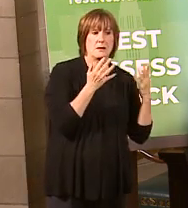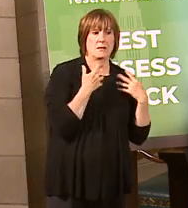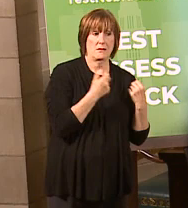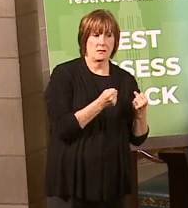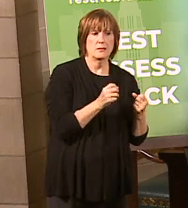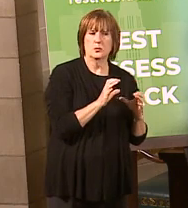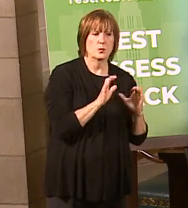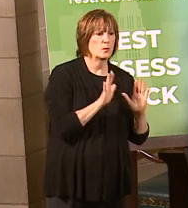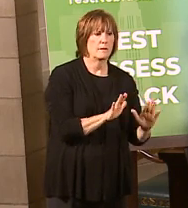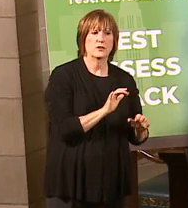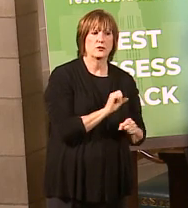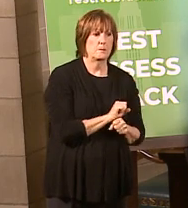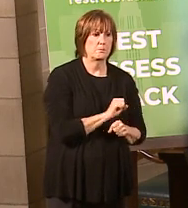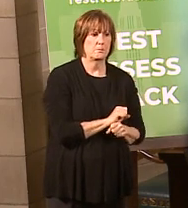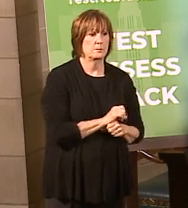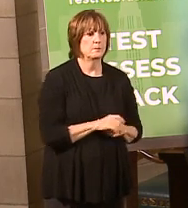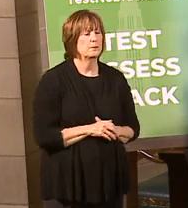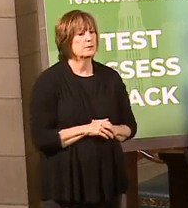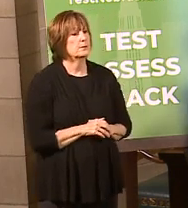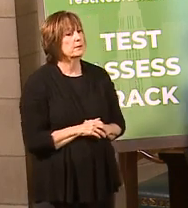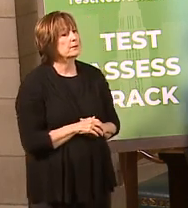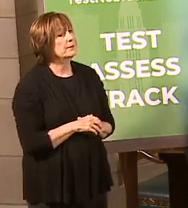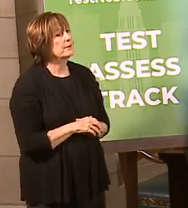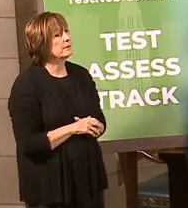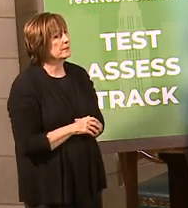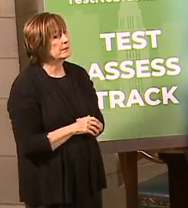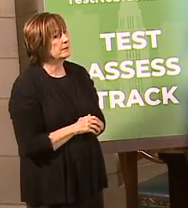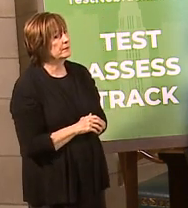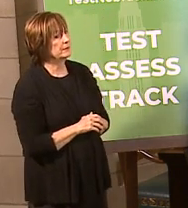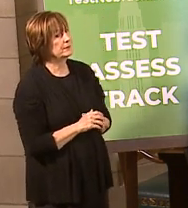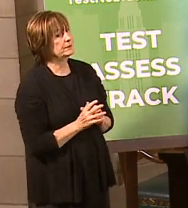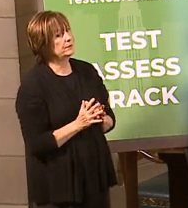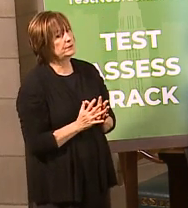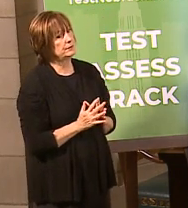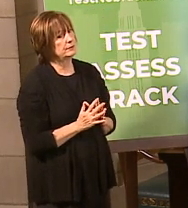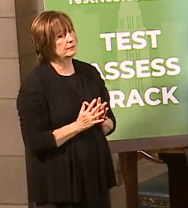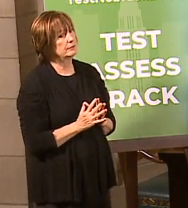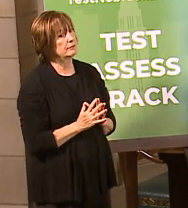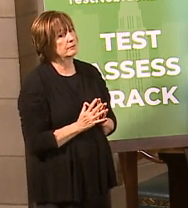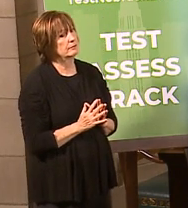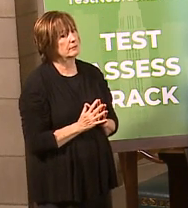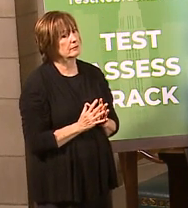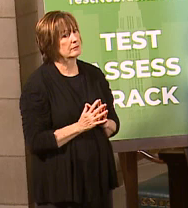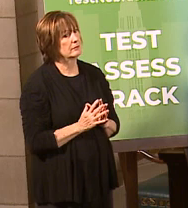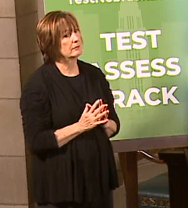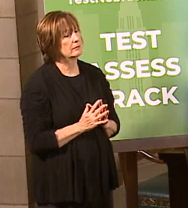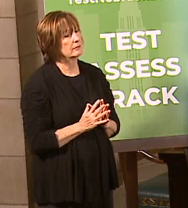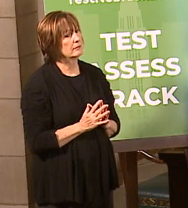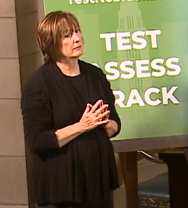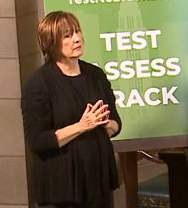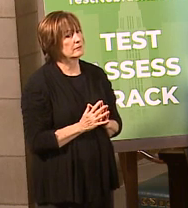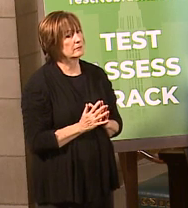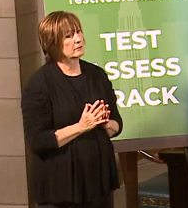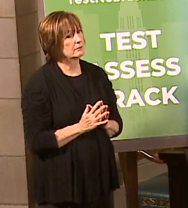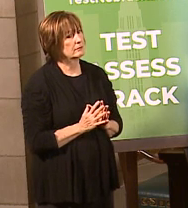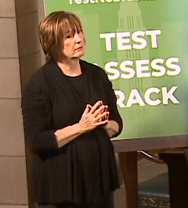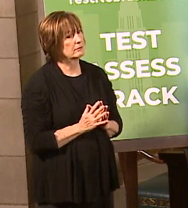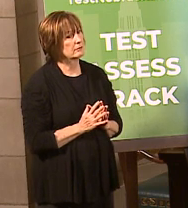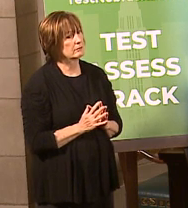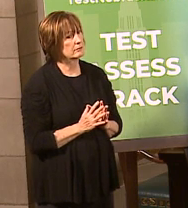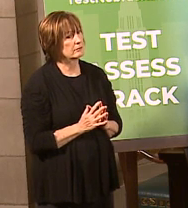job. And it's been just over a week since you've urged people to sign up. It was like we only got 4,000 new ones from yesterday.